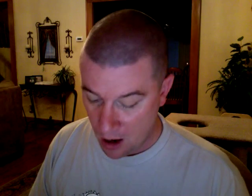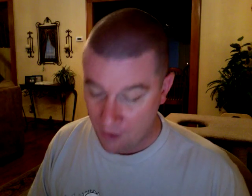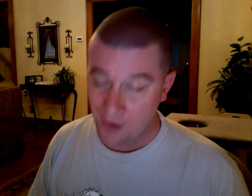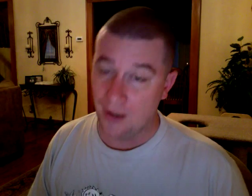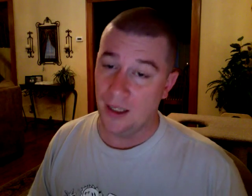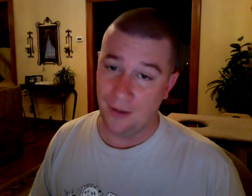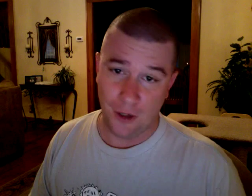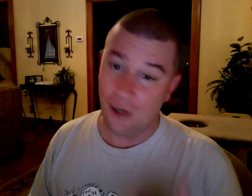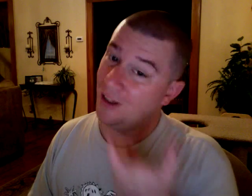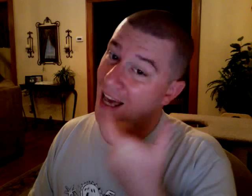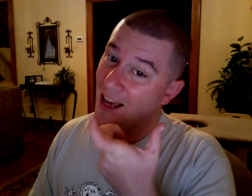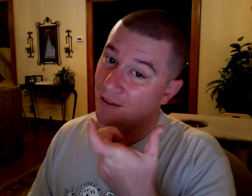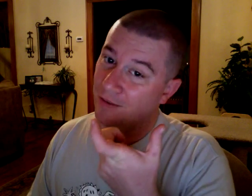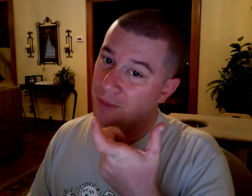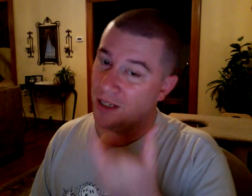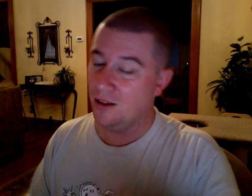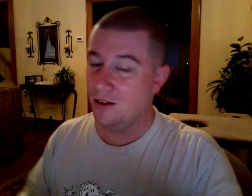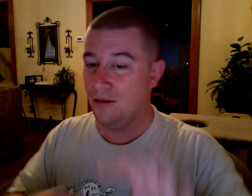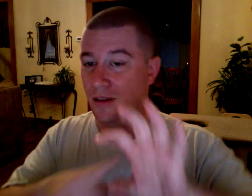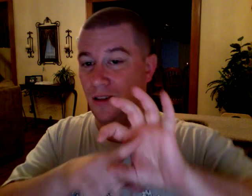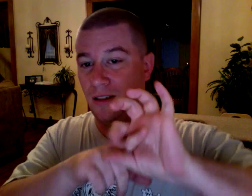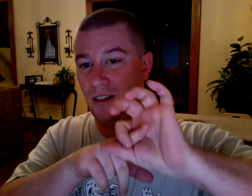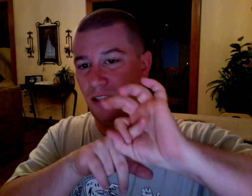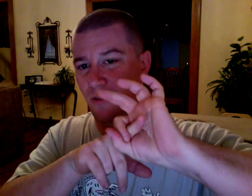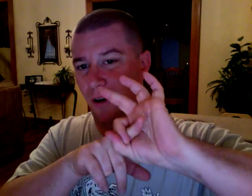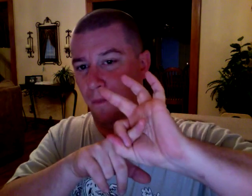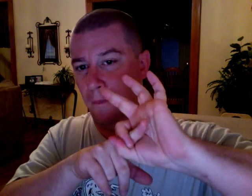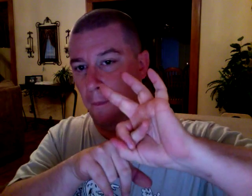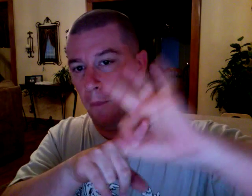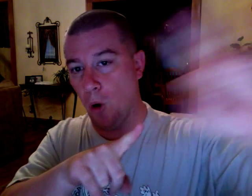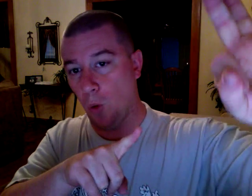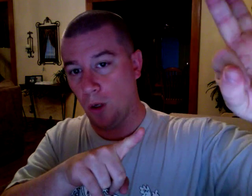And if you don't have pisto, you are broke.